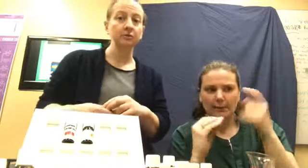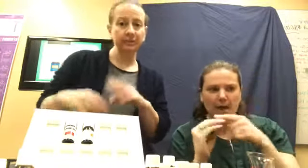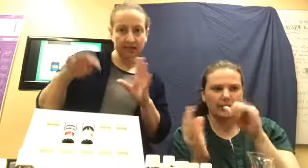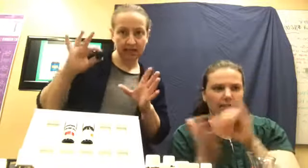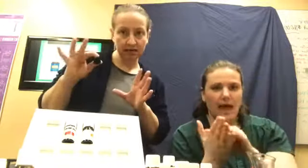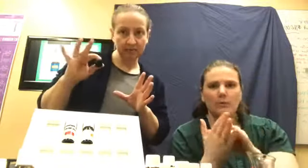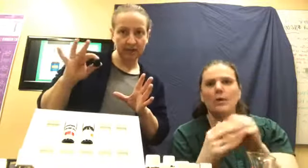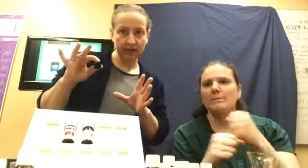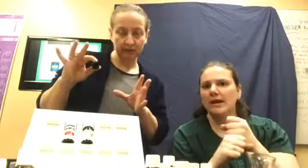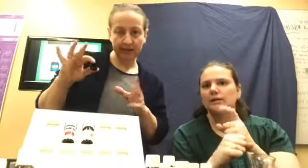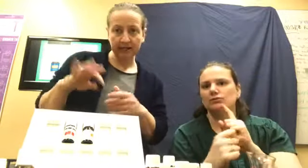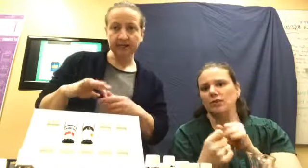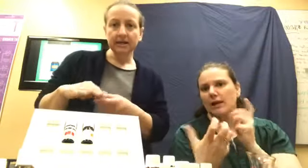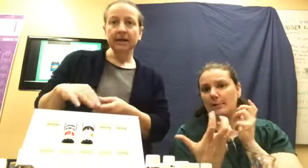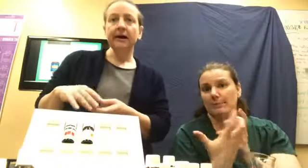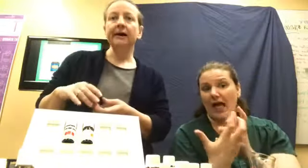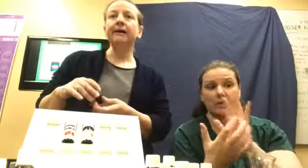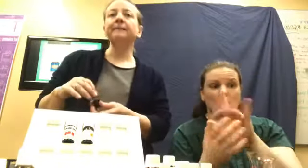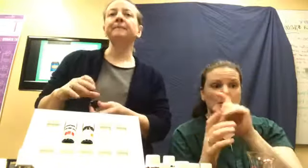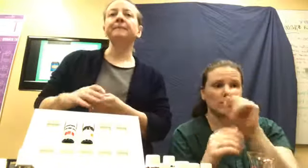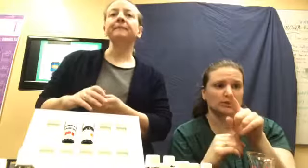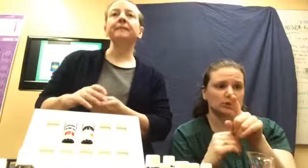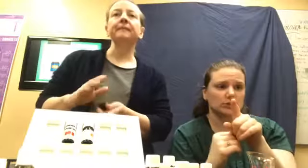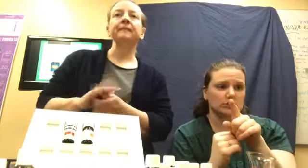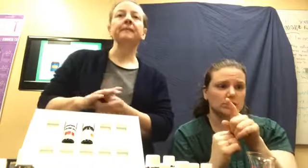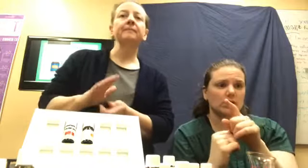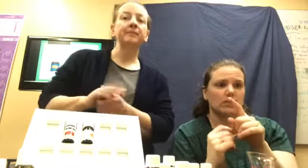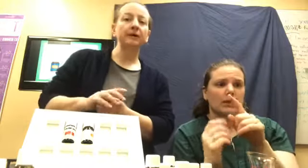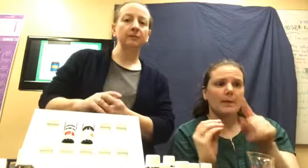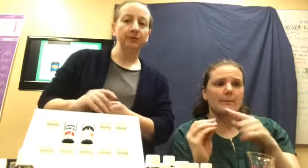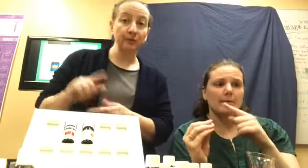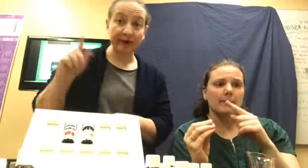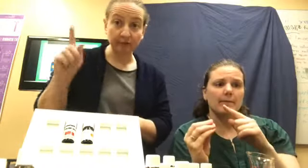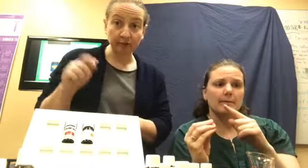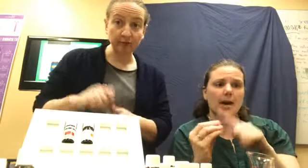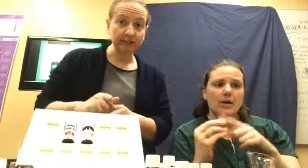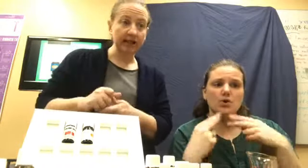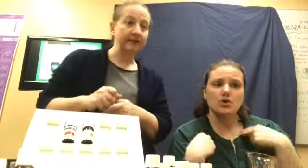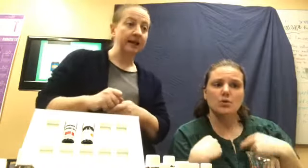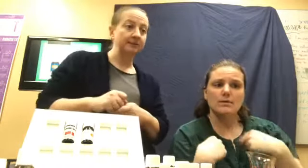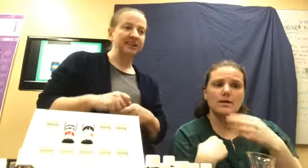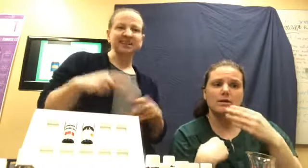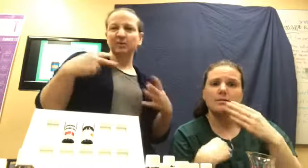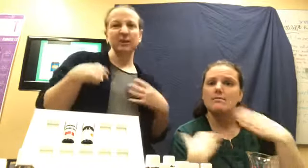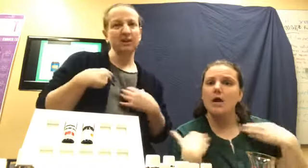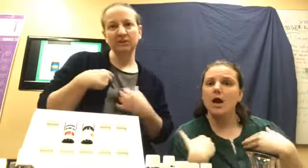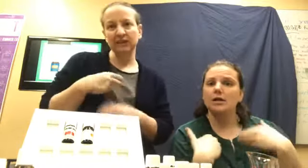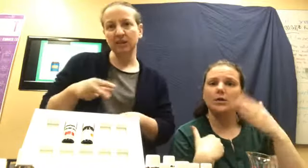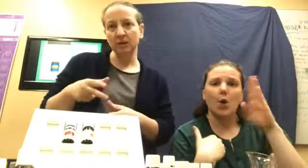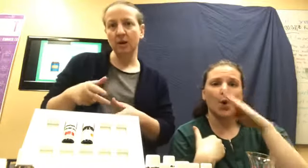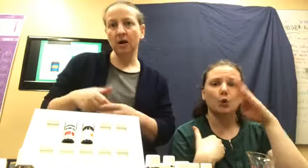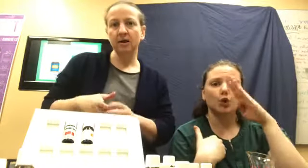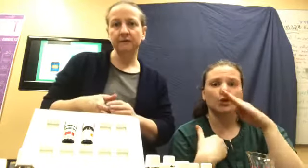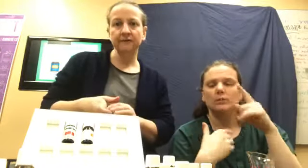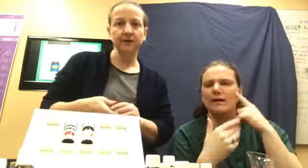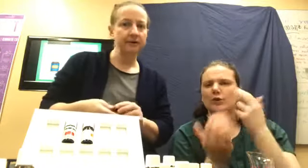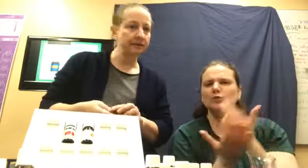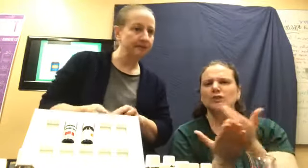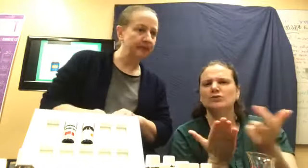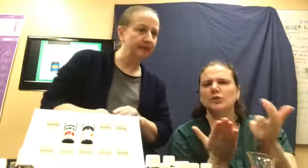we say it in a compliant way. Um, but we have a resource guide that helps us cause we don't really know all of the like